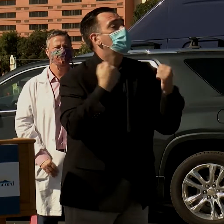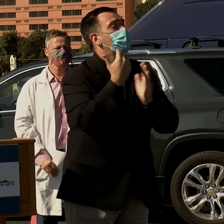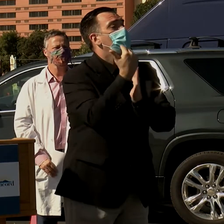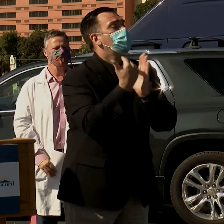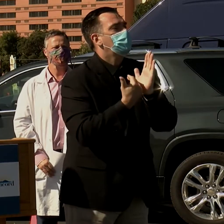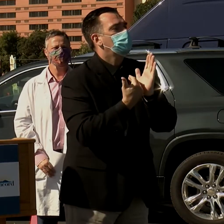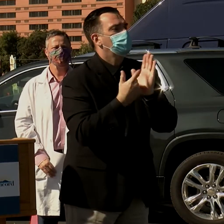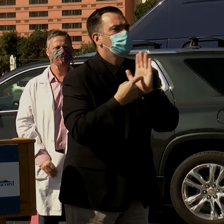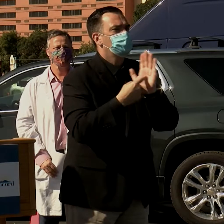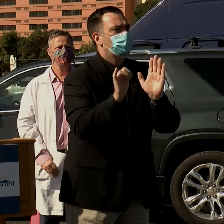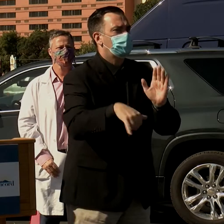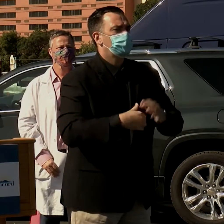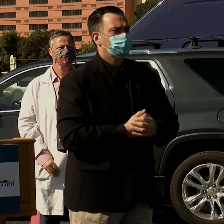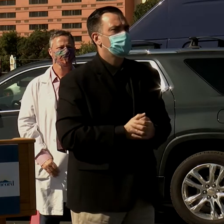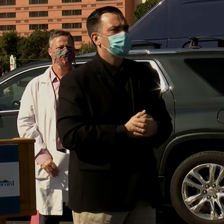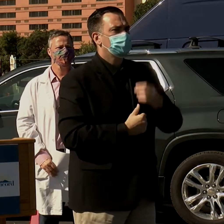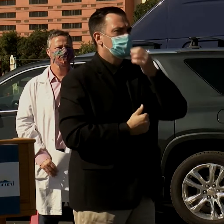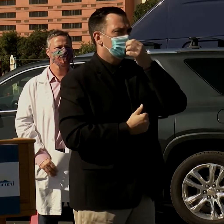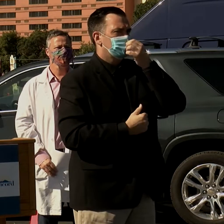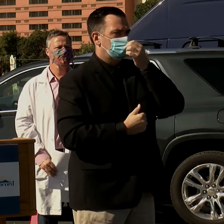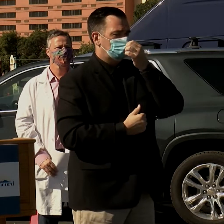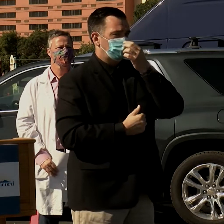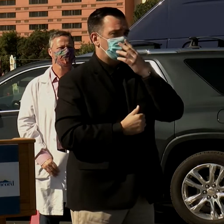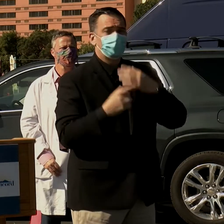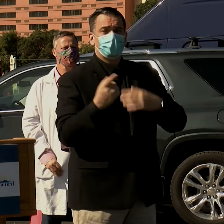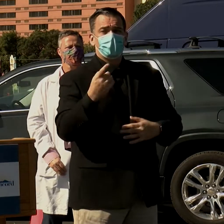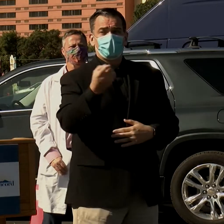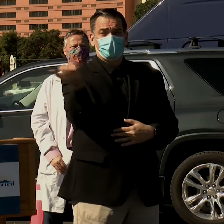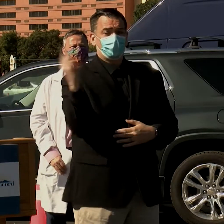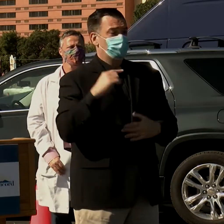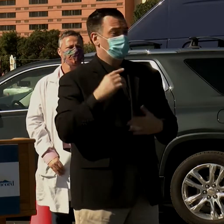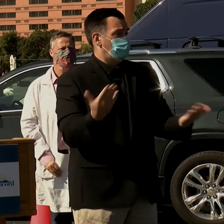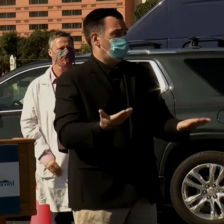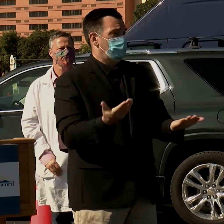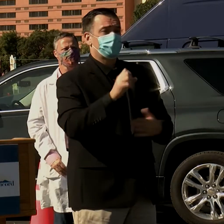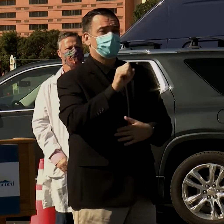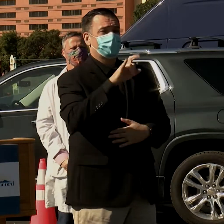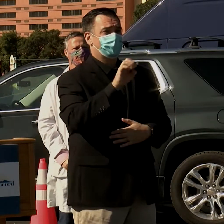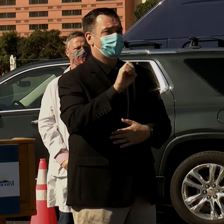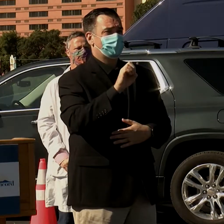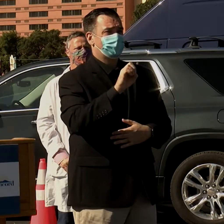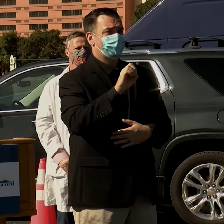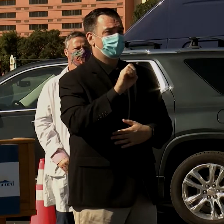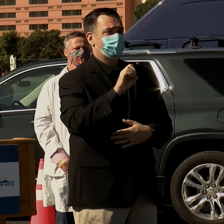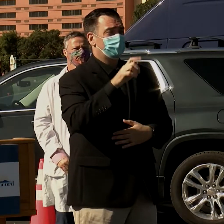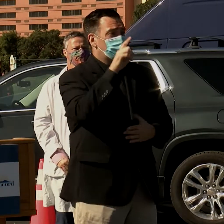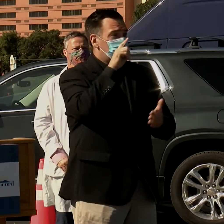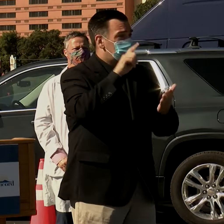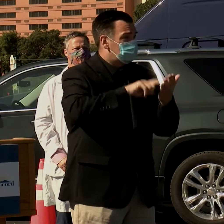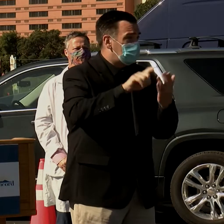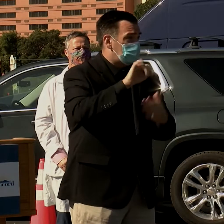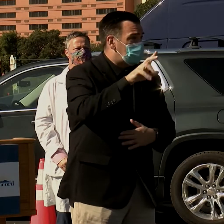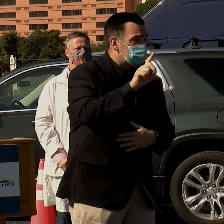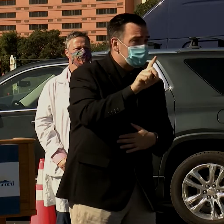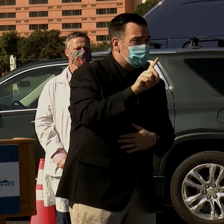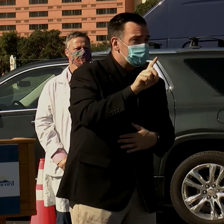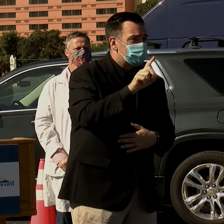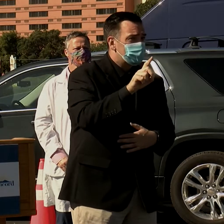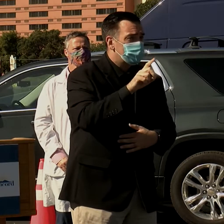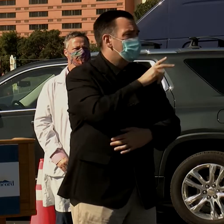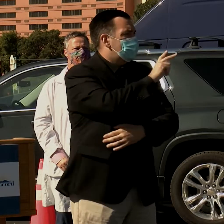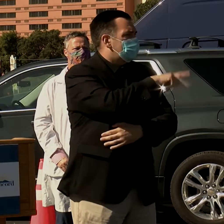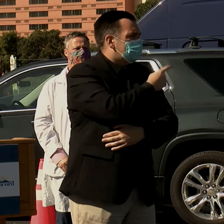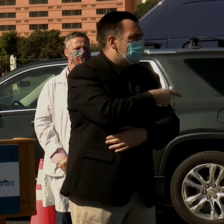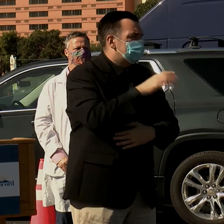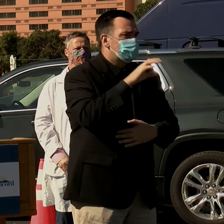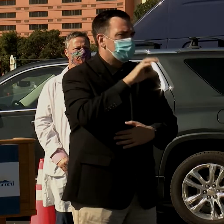administering. But, I mean, it requires for you guys on this side to get up for the question. Is it Kaiser or